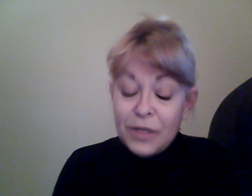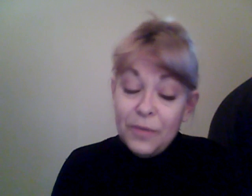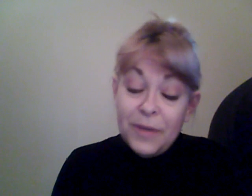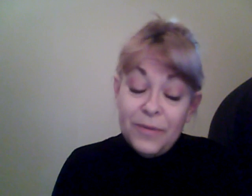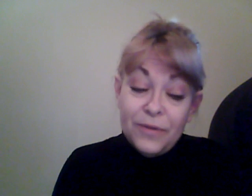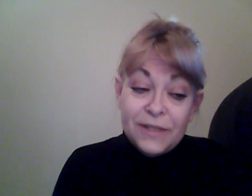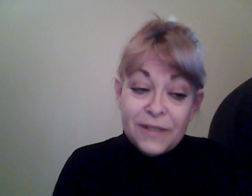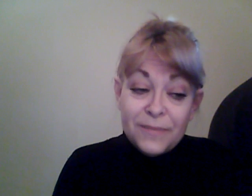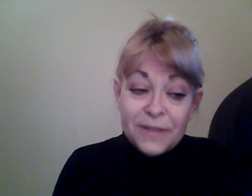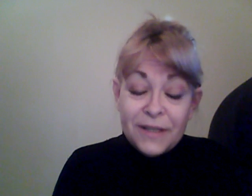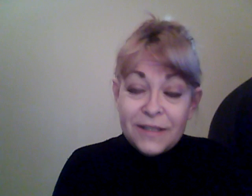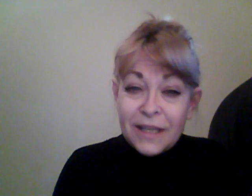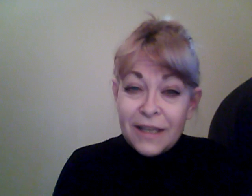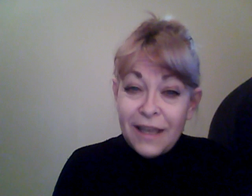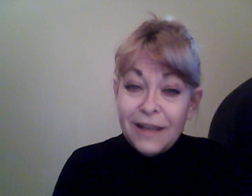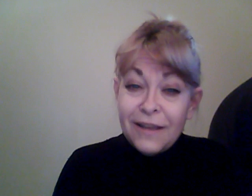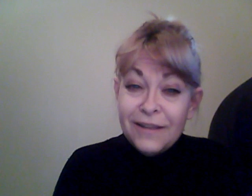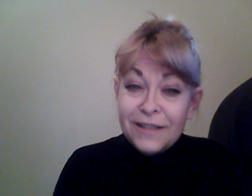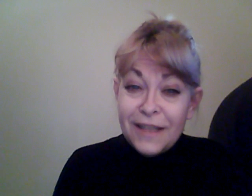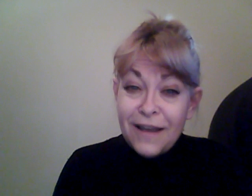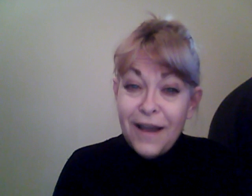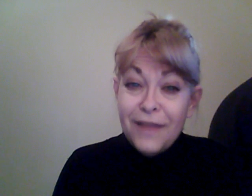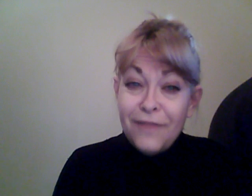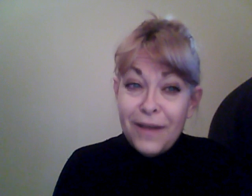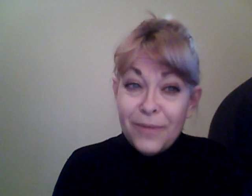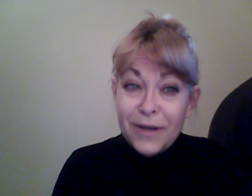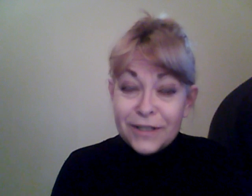so maybe there is some sense to getting into that high vibration.